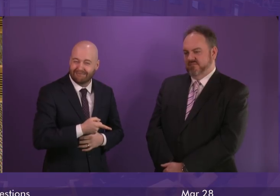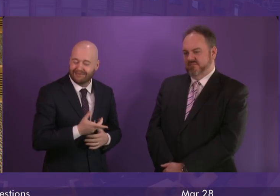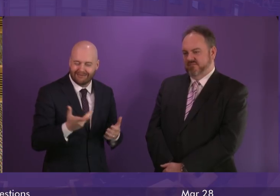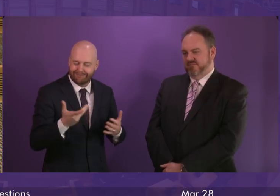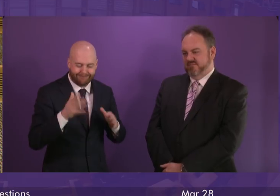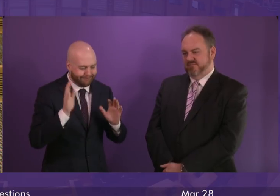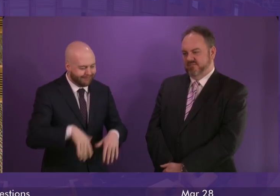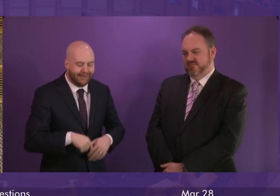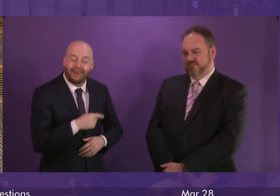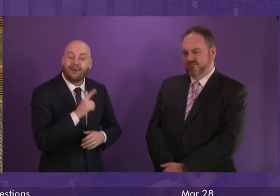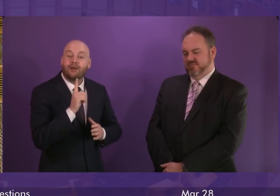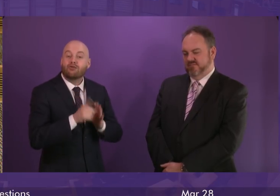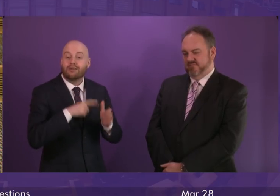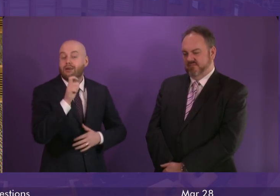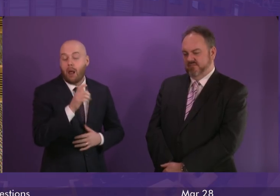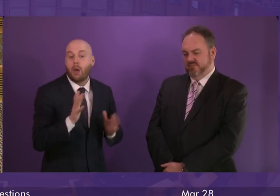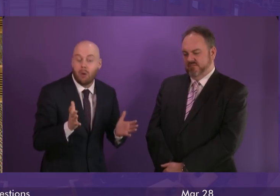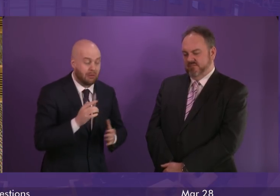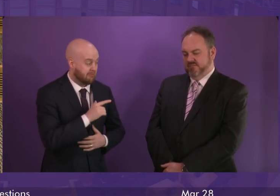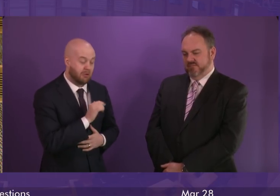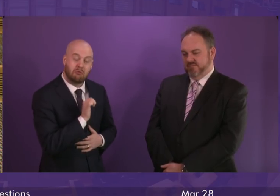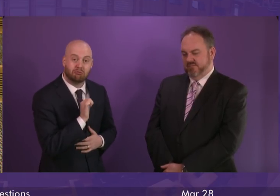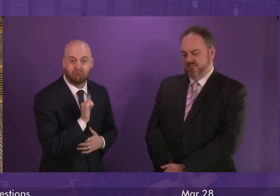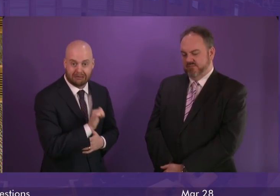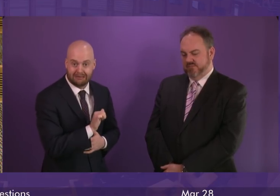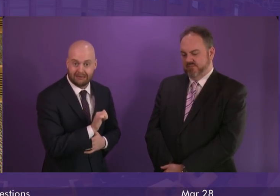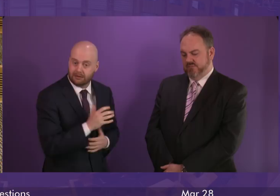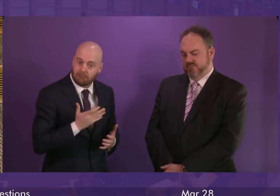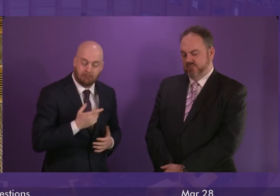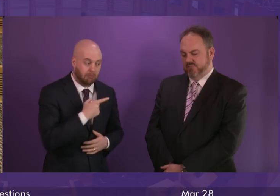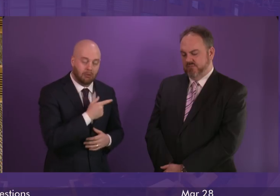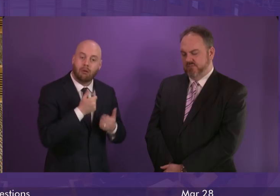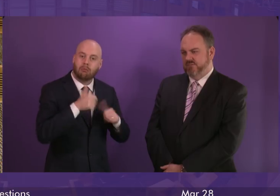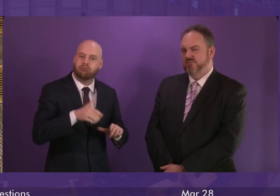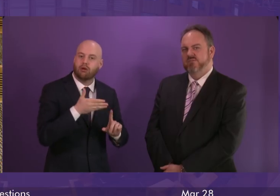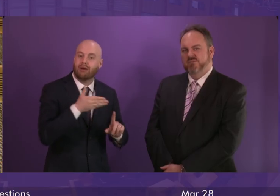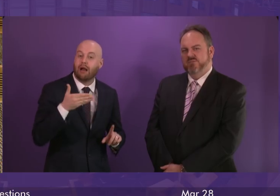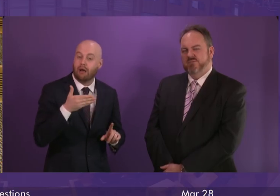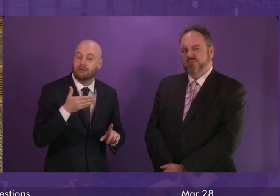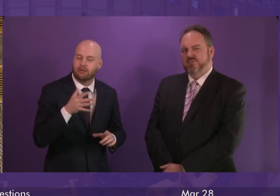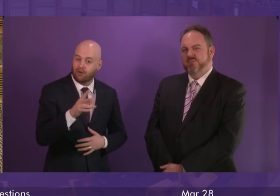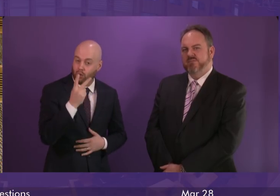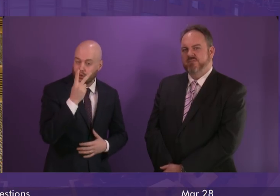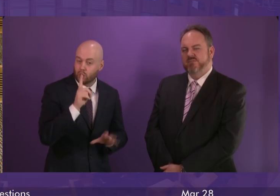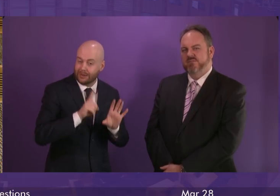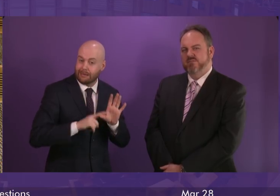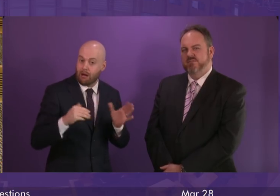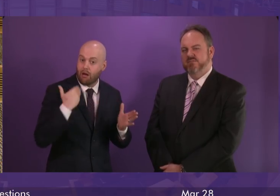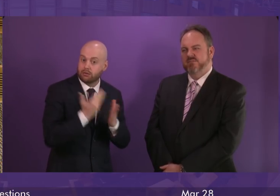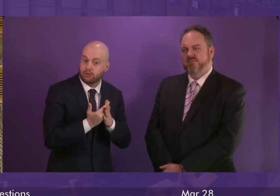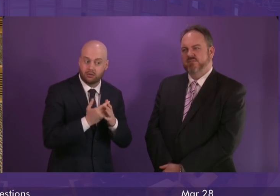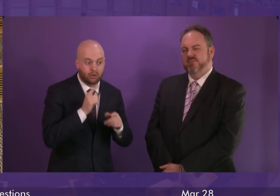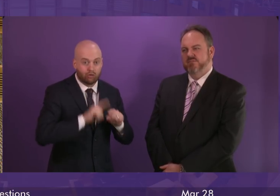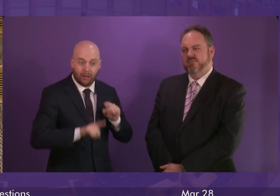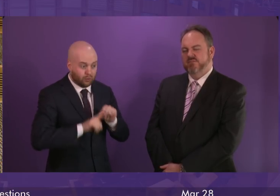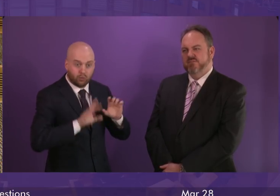Jackson Carlow rightly says, and indeed belatedly recognises, for two long years, when stopping Brexit